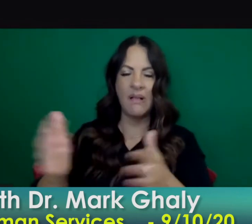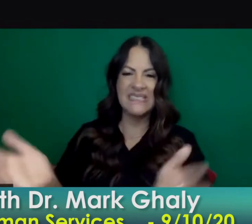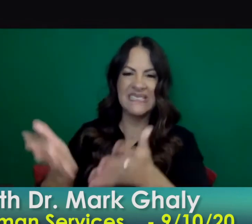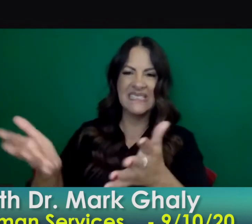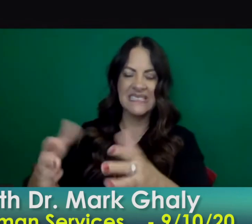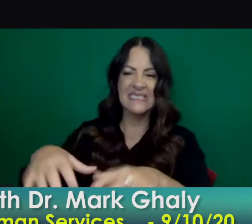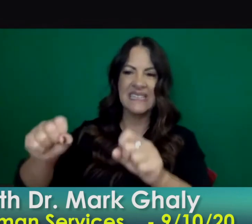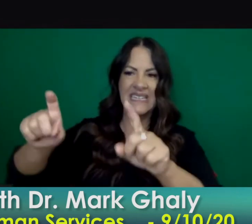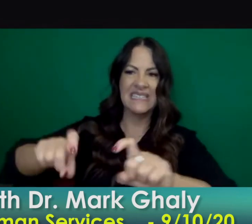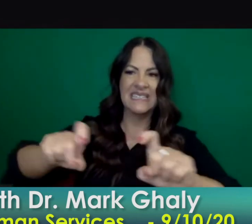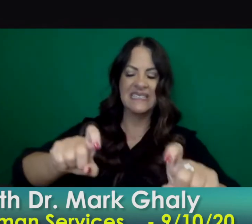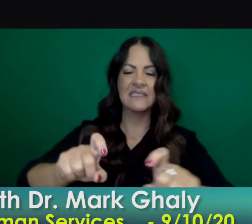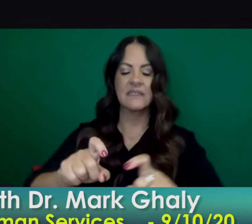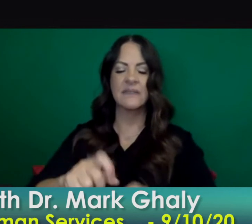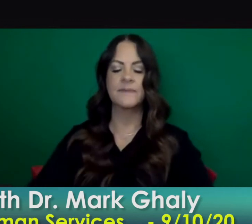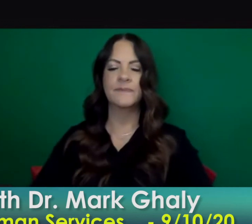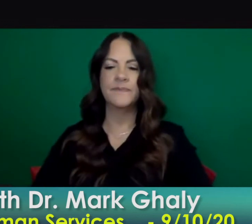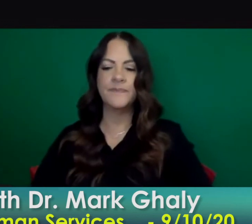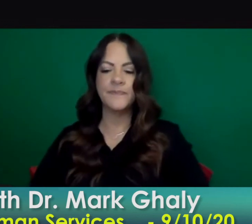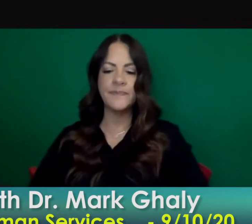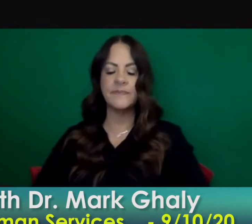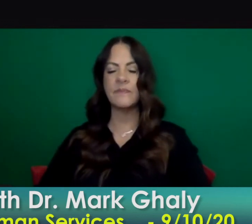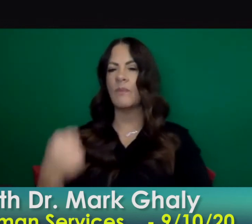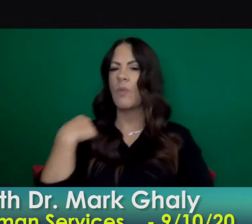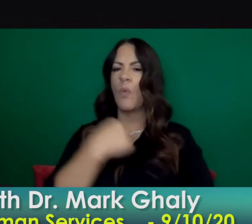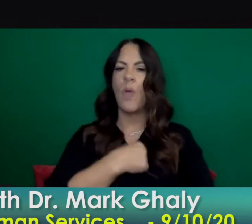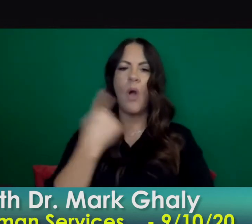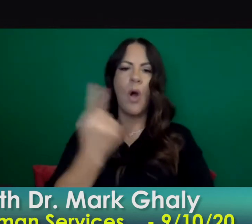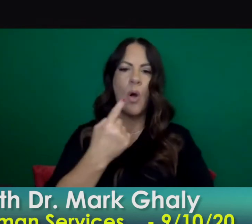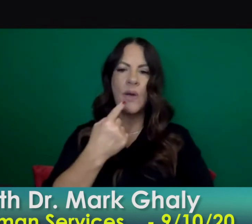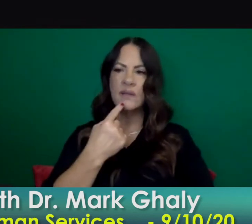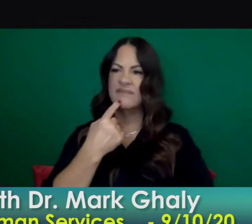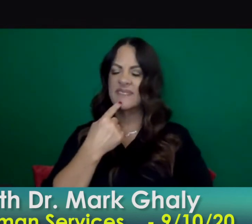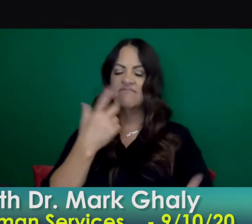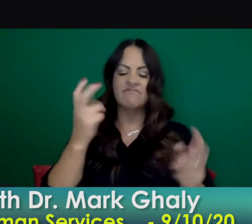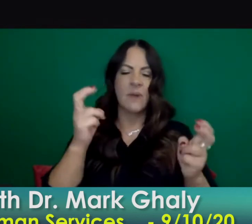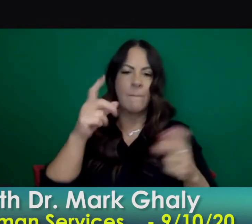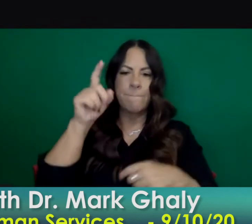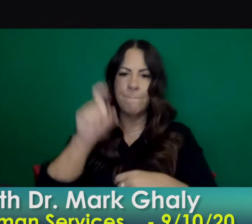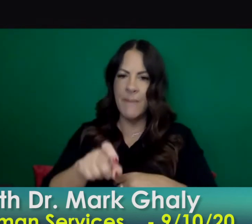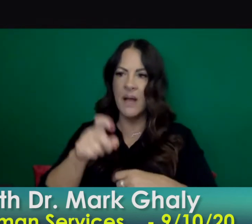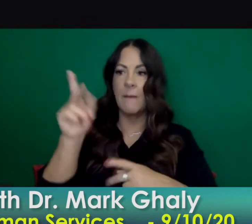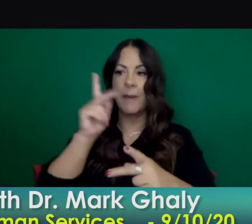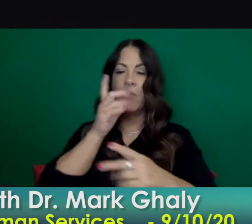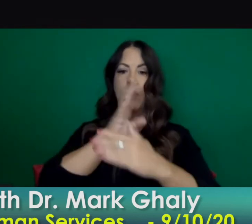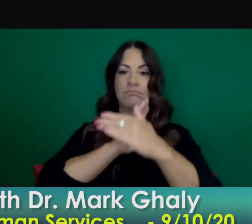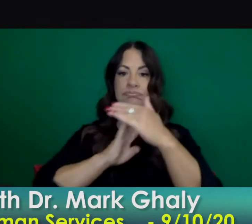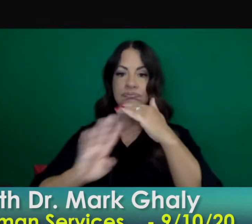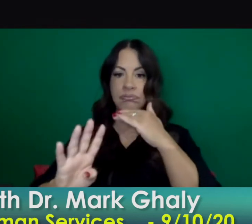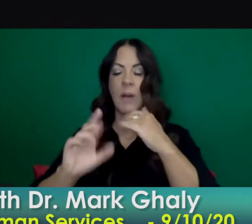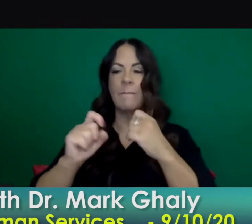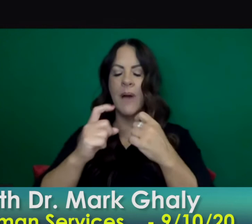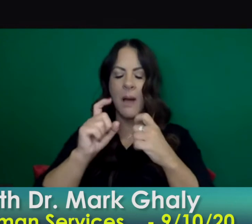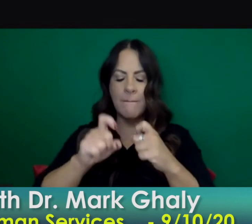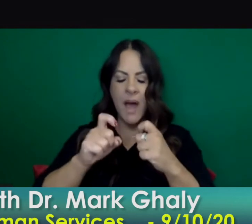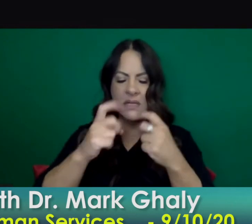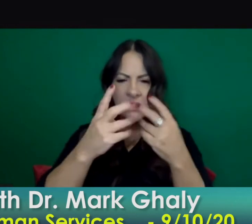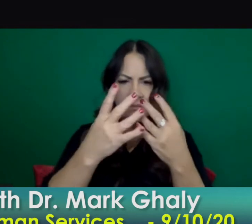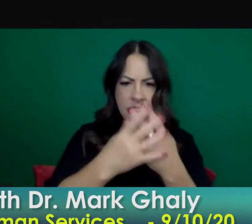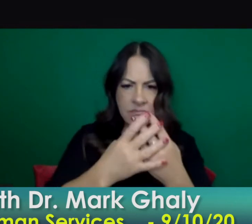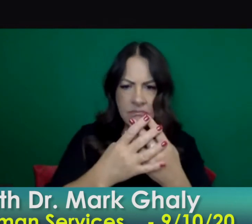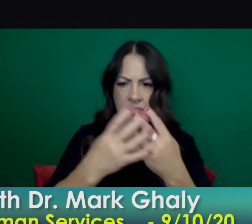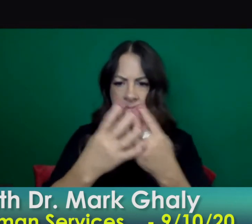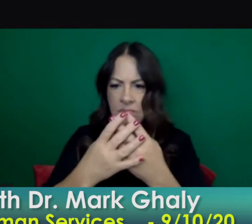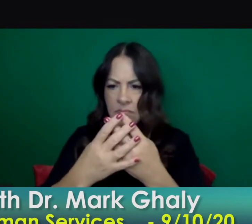another way and we say as we always do through screening processes at the shelters that if anyone's experiencing symptoms